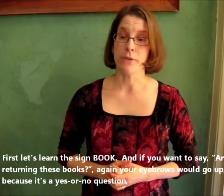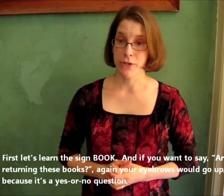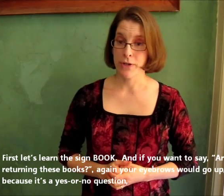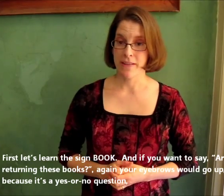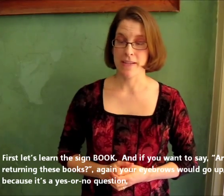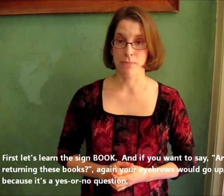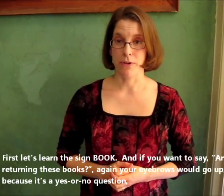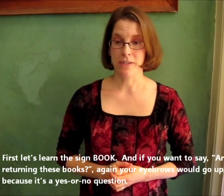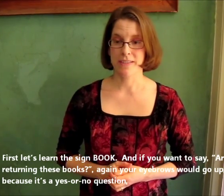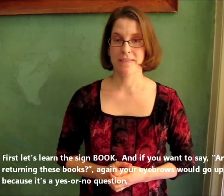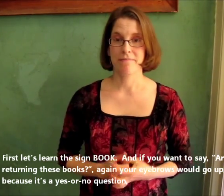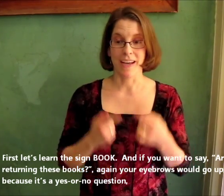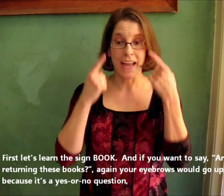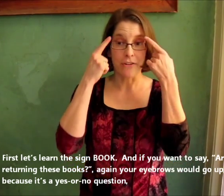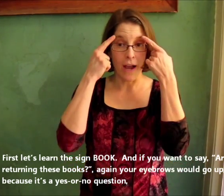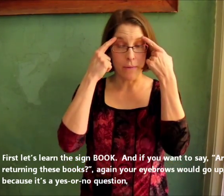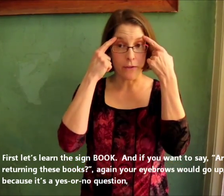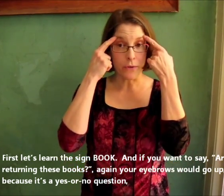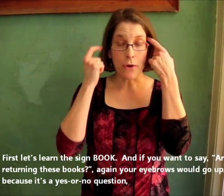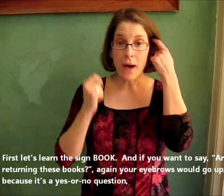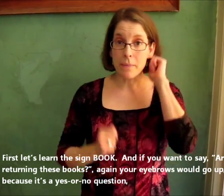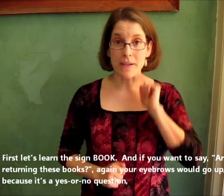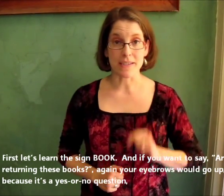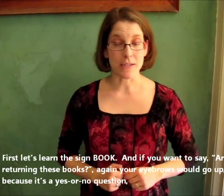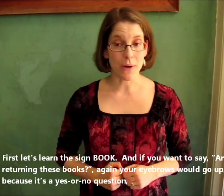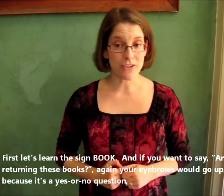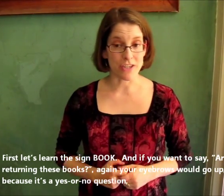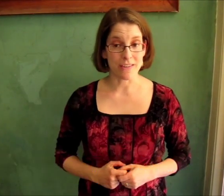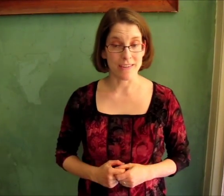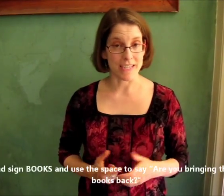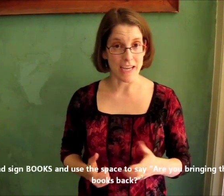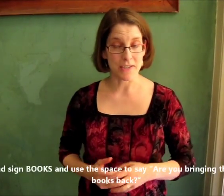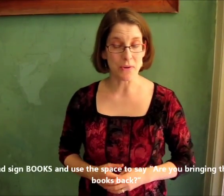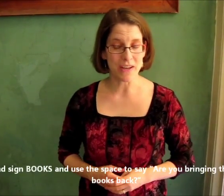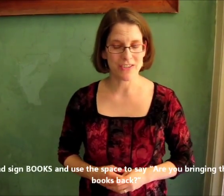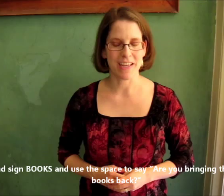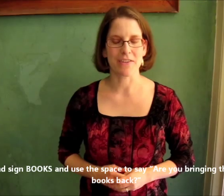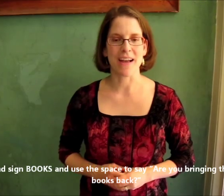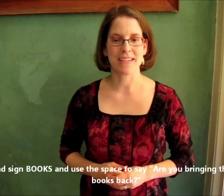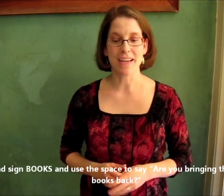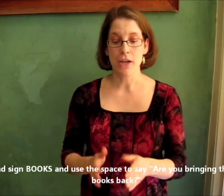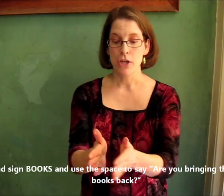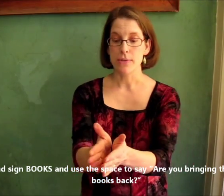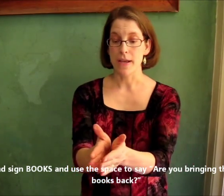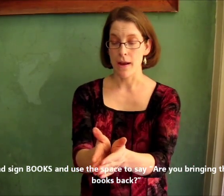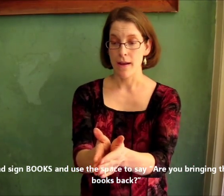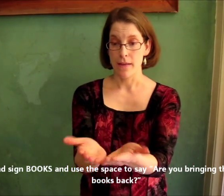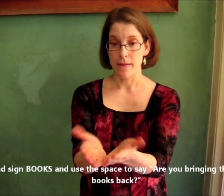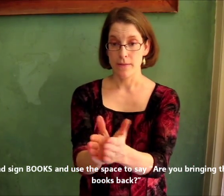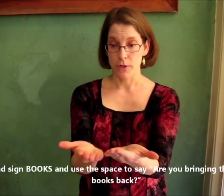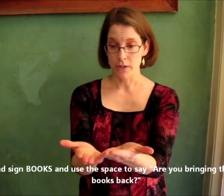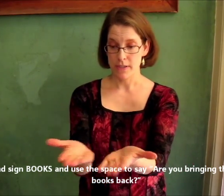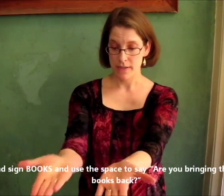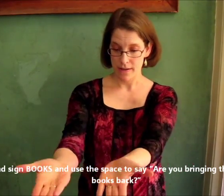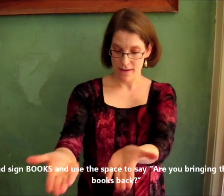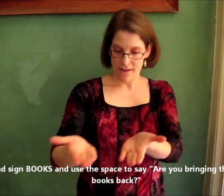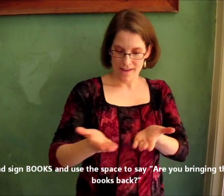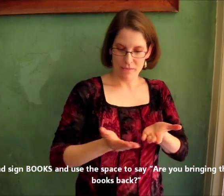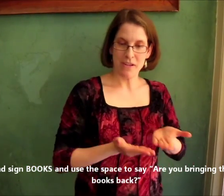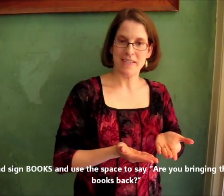returning these books, again your eyebrows would go up because it's a question, it's a yes-no question that you're asking, you'd say, these books, and we're using